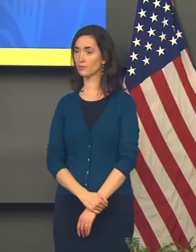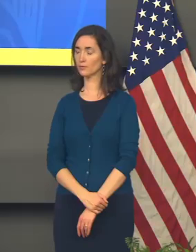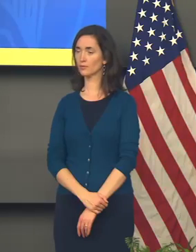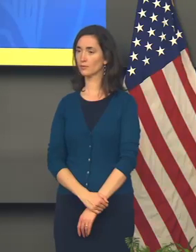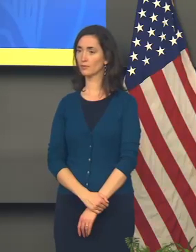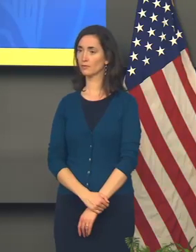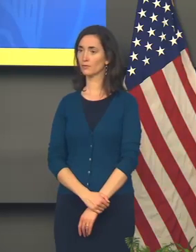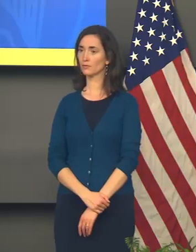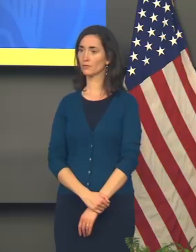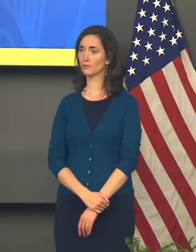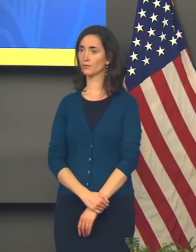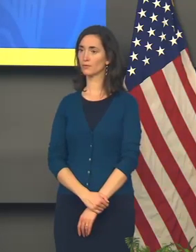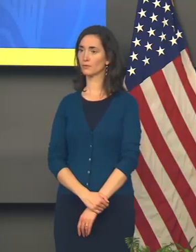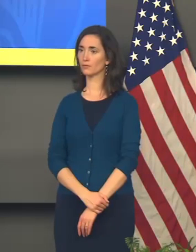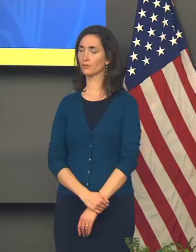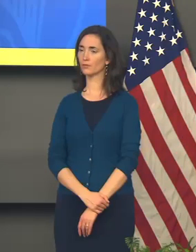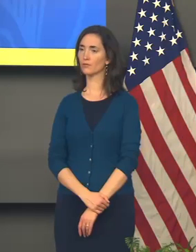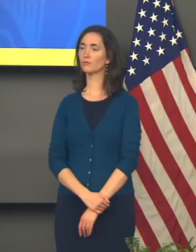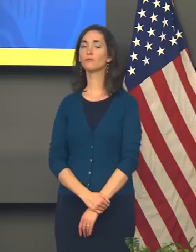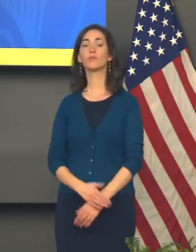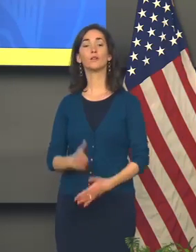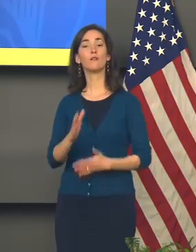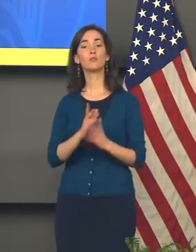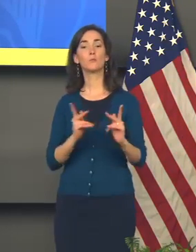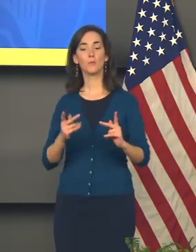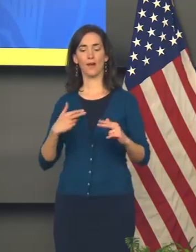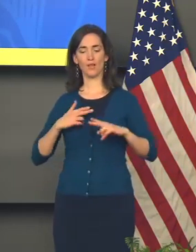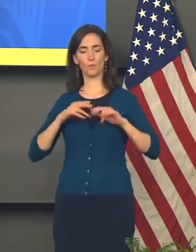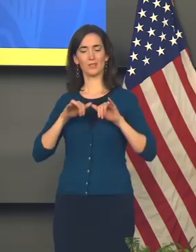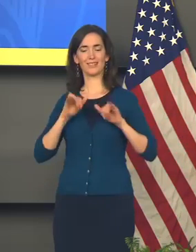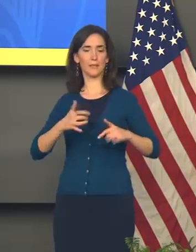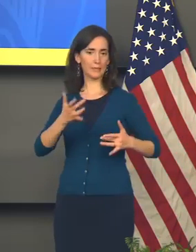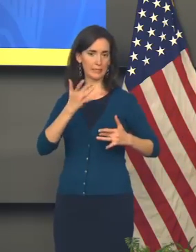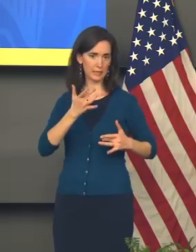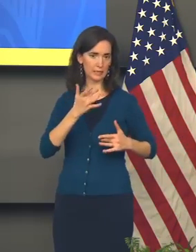are older because, you know, are more at risk because of their age or transplant patients have less protection